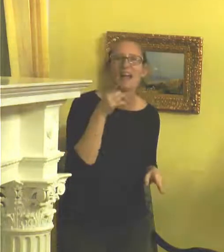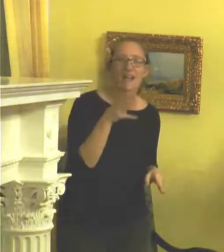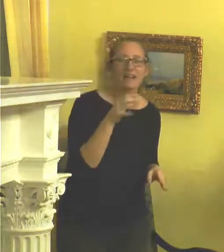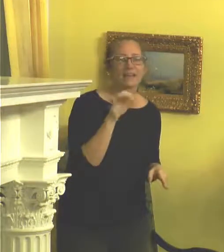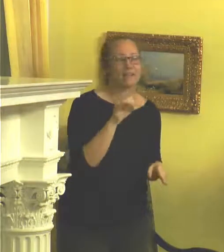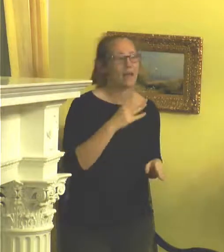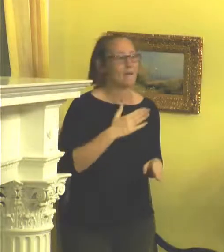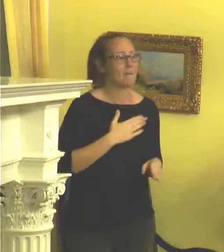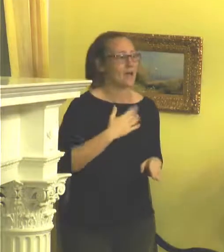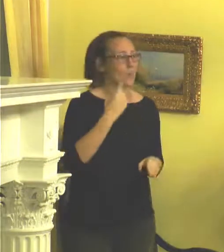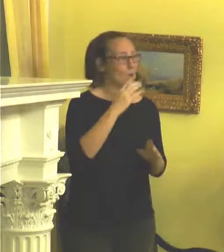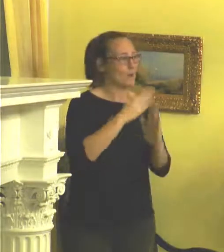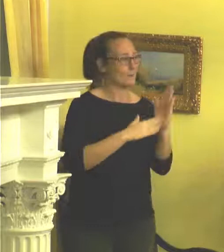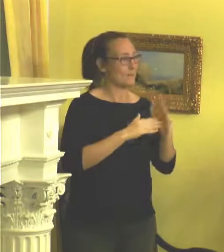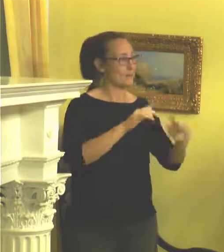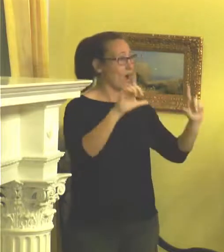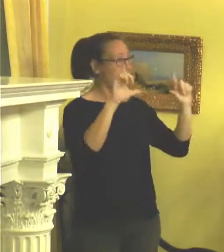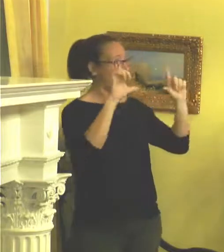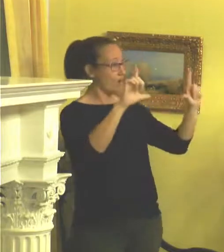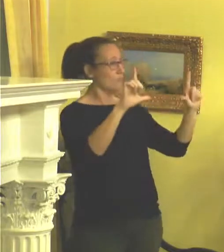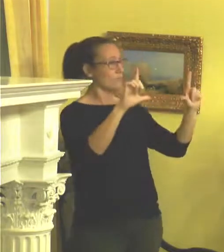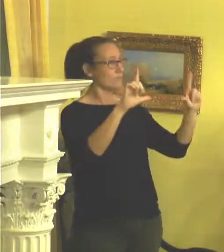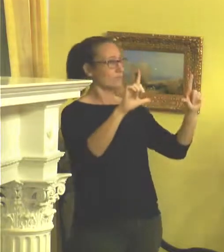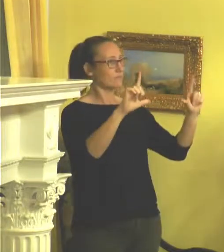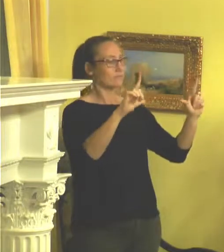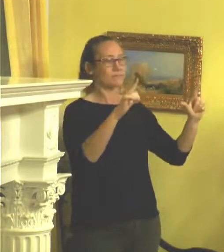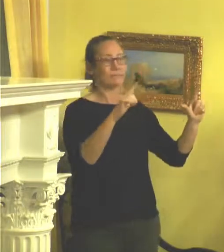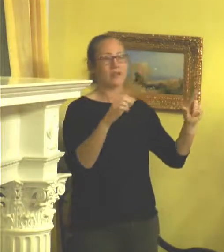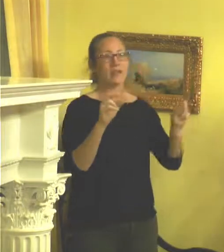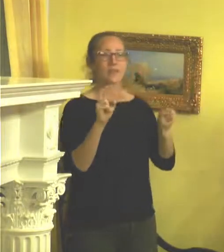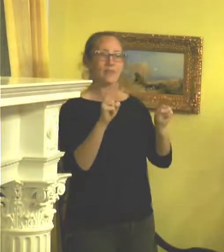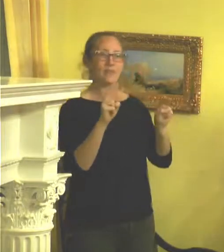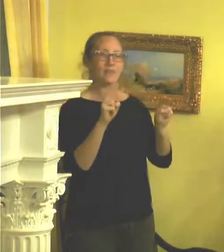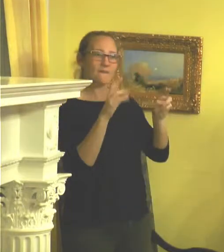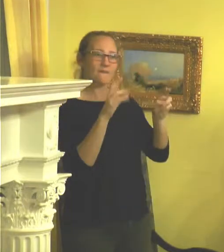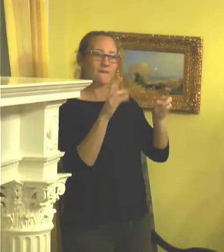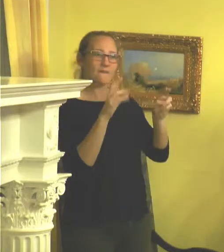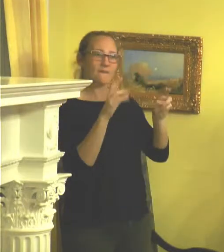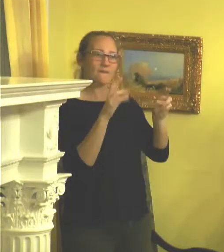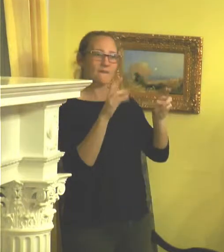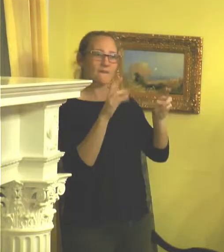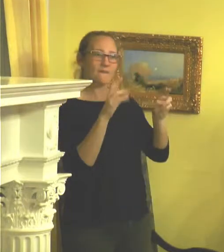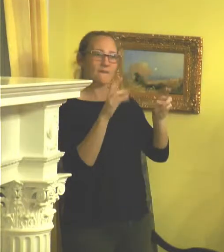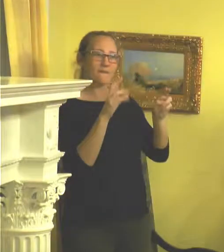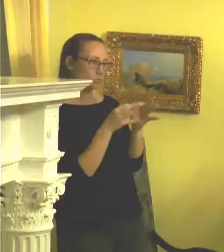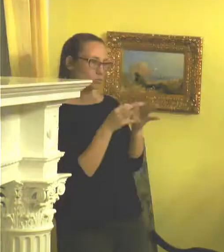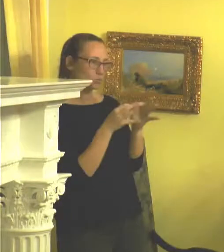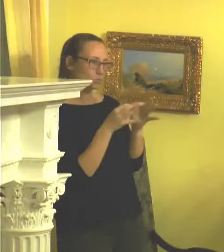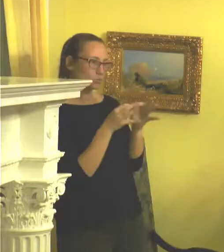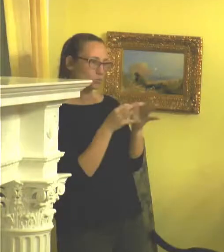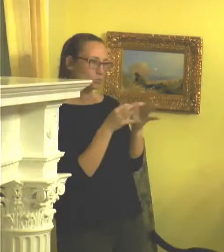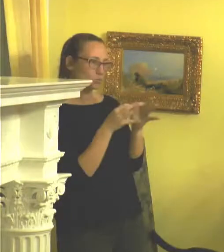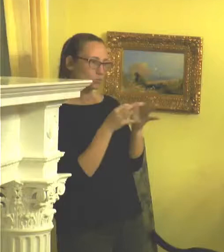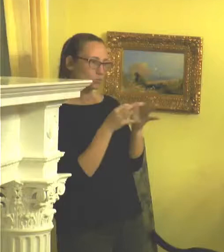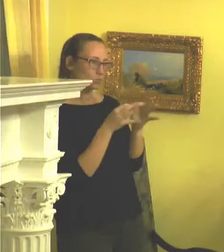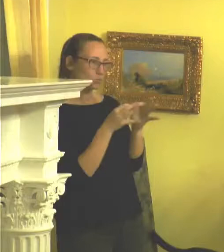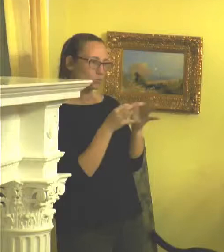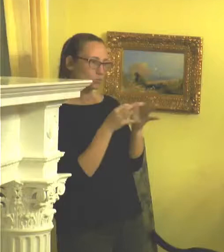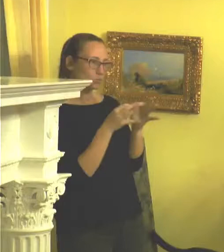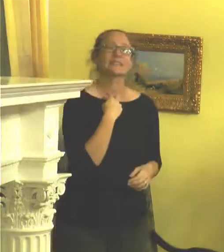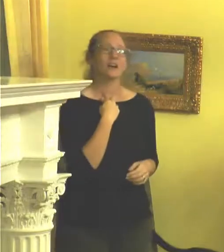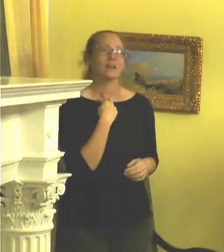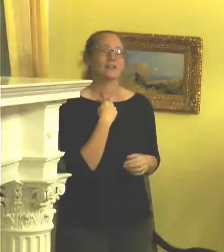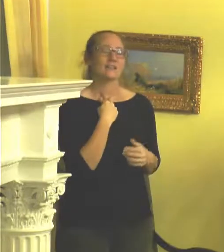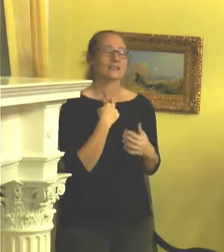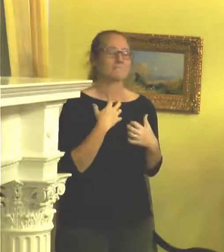You know, singular painting on the wall was at the mercy of the viewer. You know, it is what they thought it was. And I'm always, I'm stuck in this, like